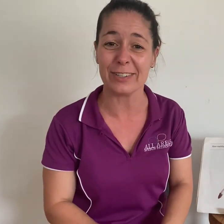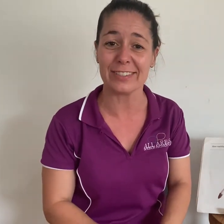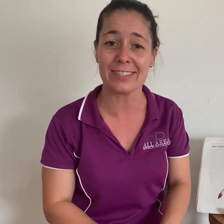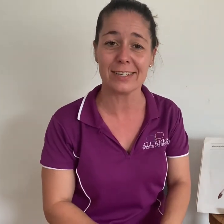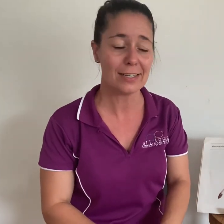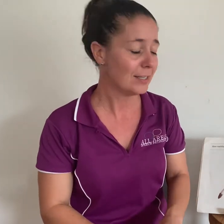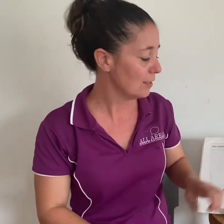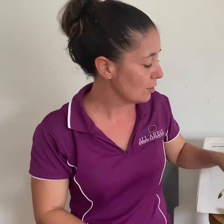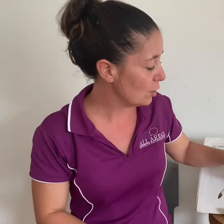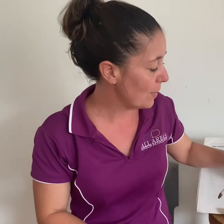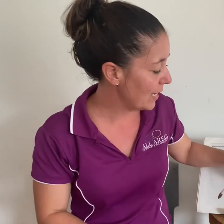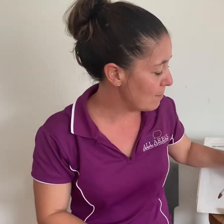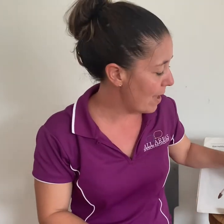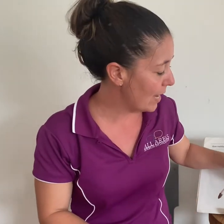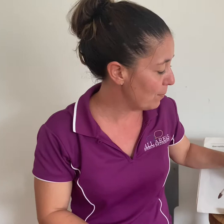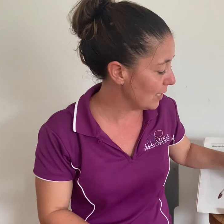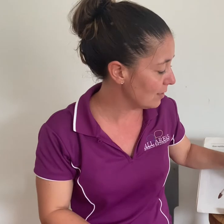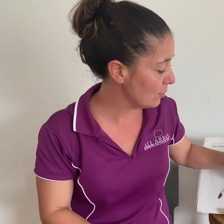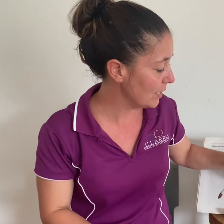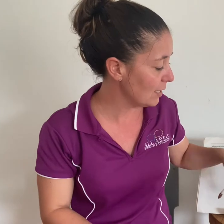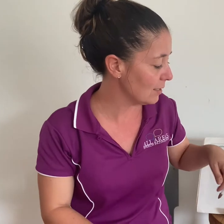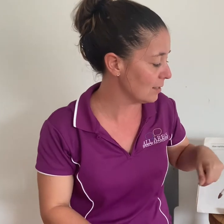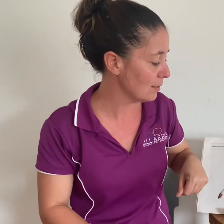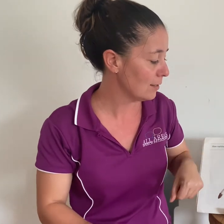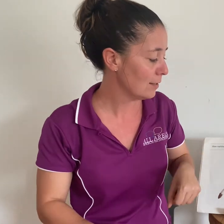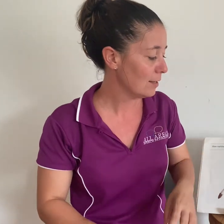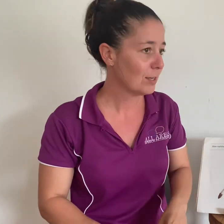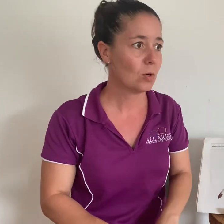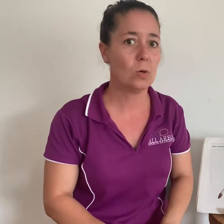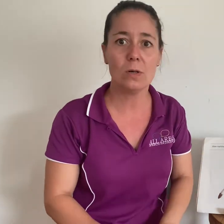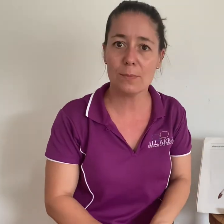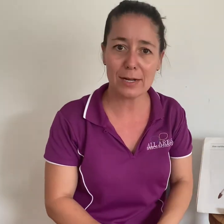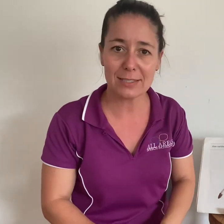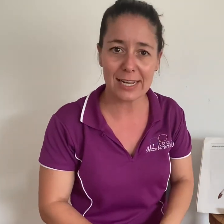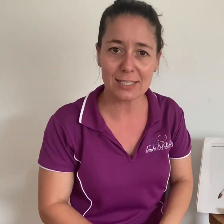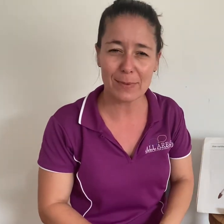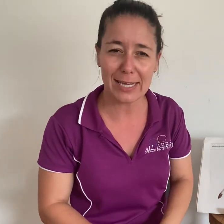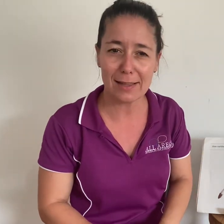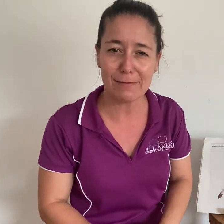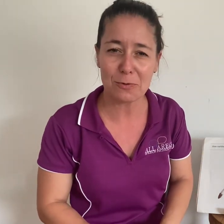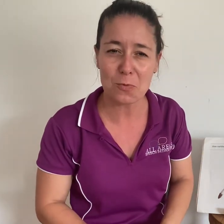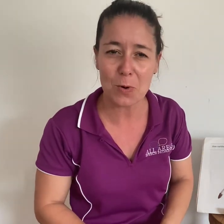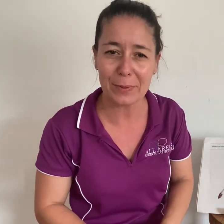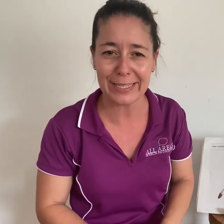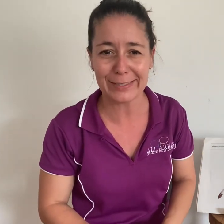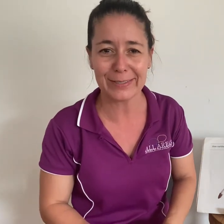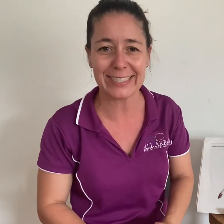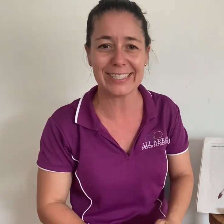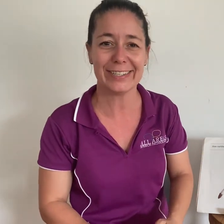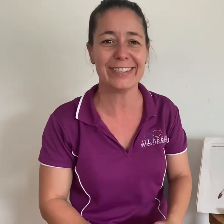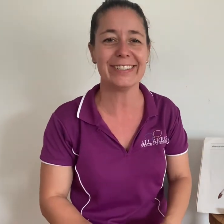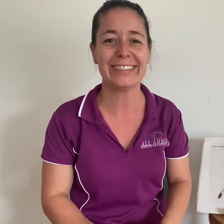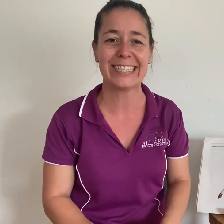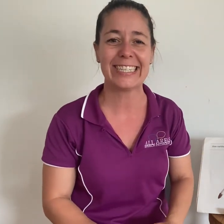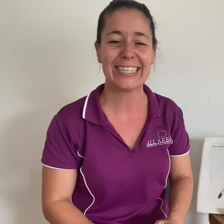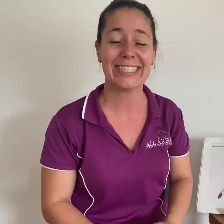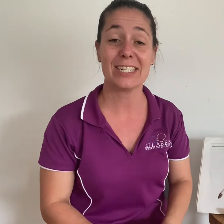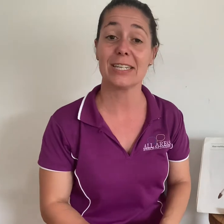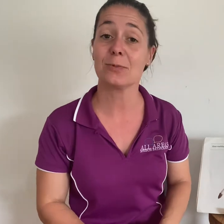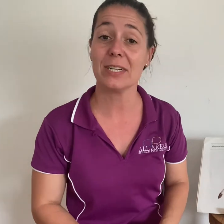so you might hear magpies doing this corkoburras like to make a lovely wobbling noise too it's a nice word